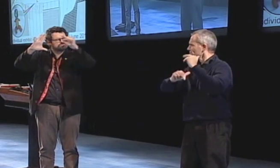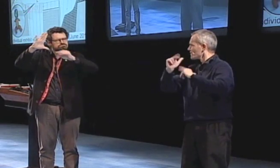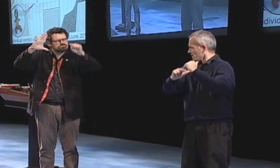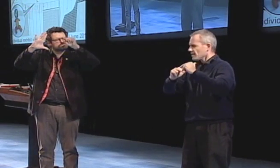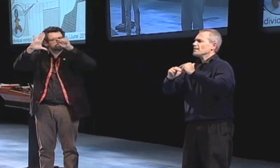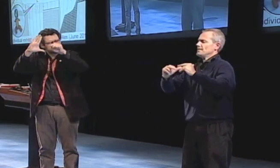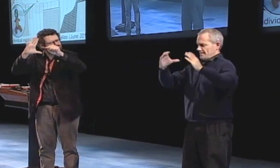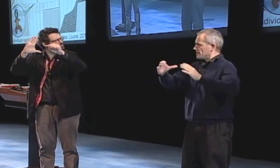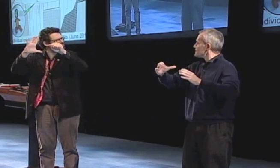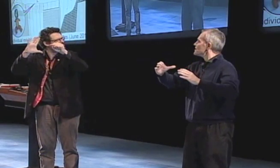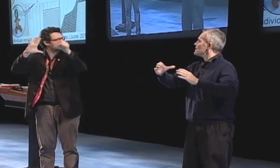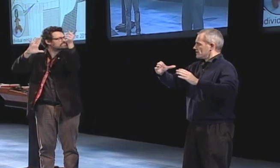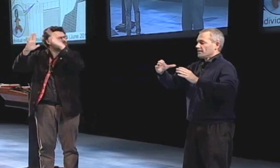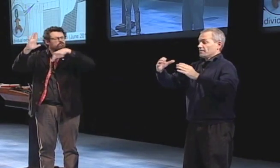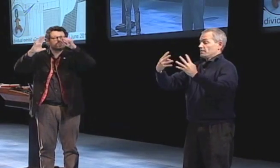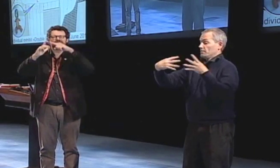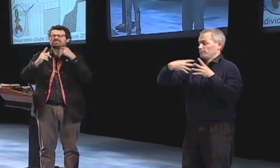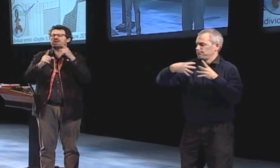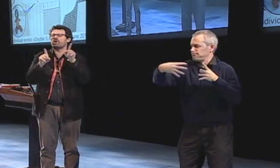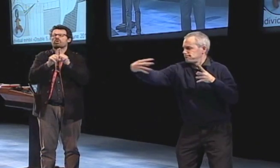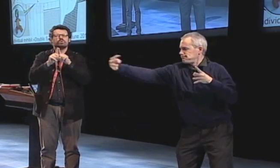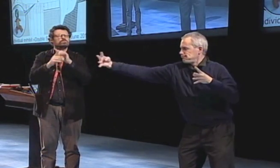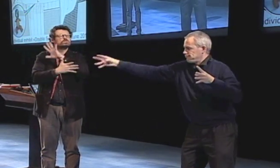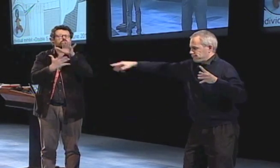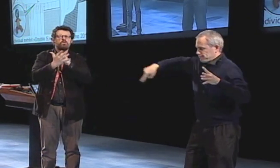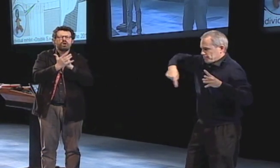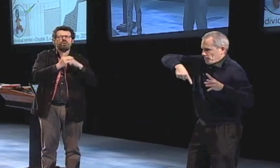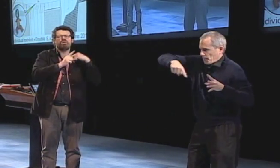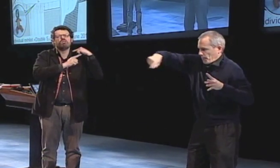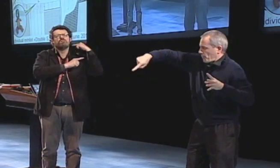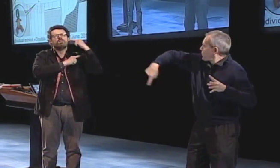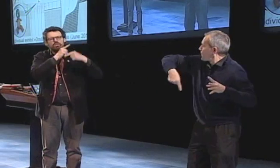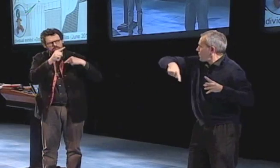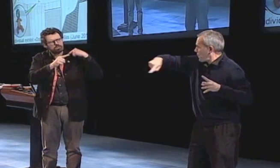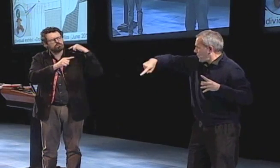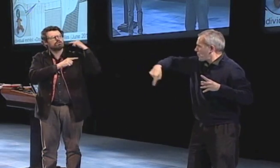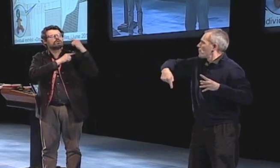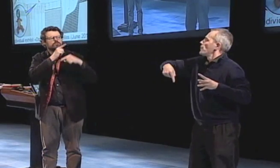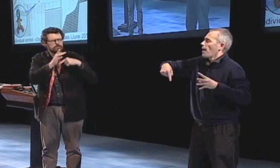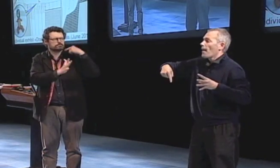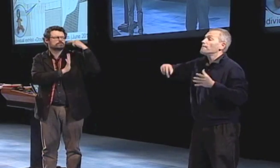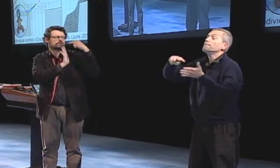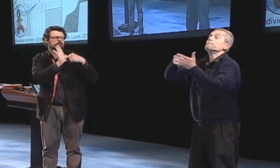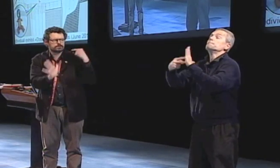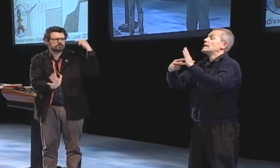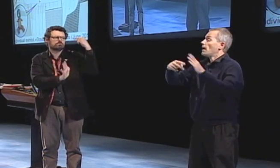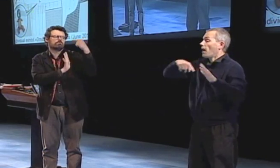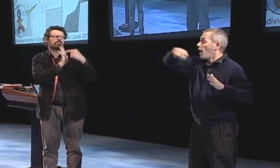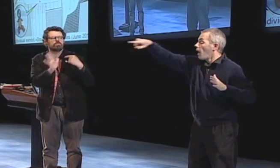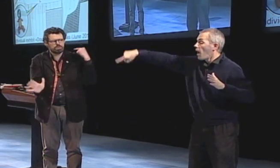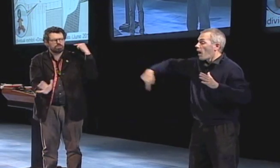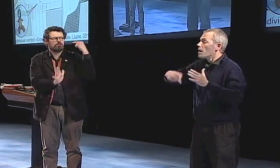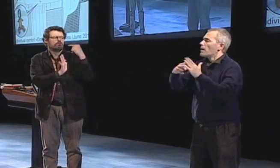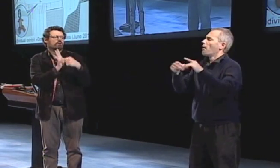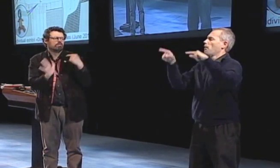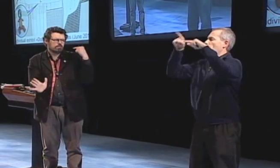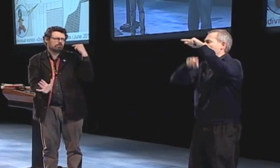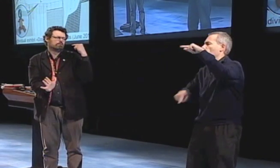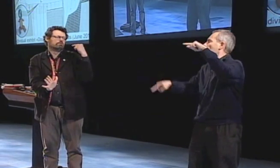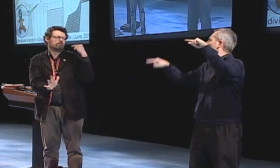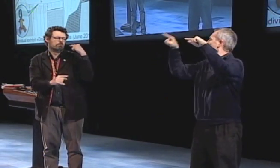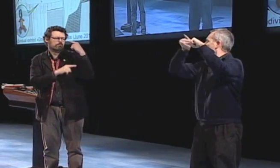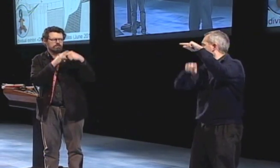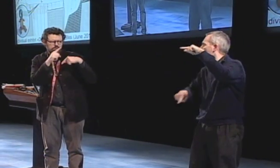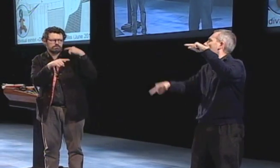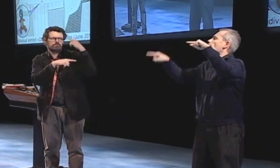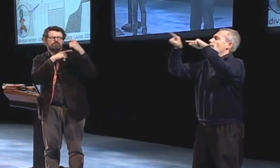built all of these fences we built the fences we made it in a circular pattern